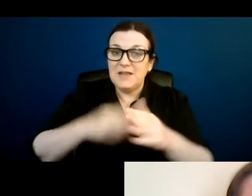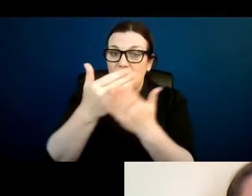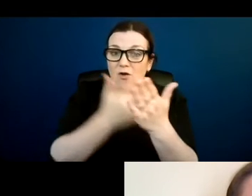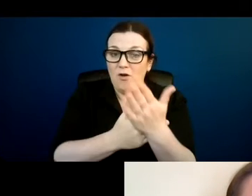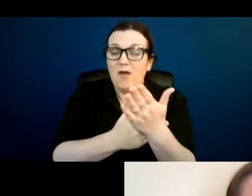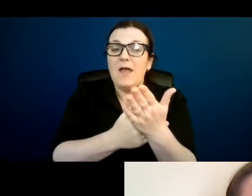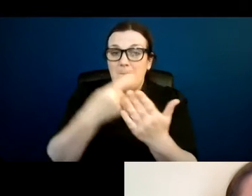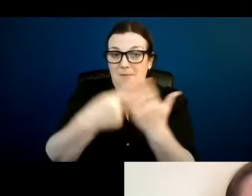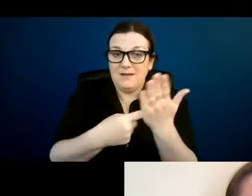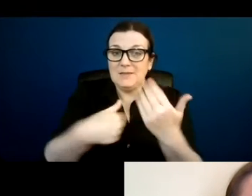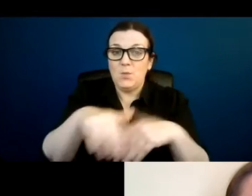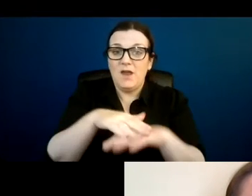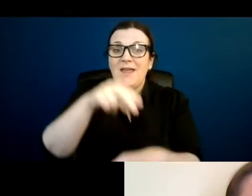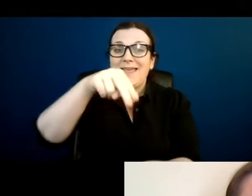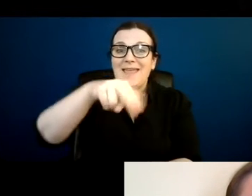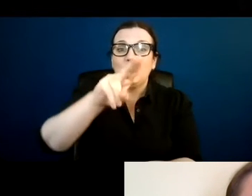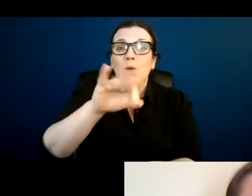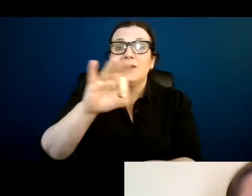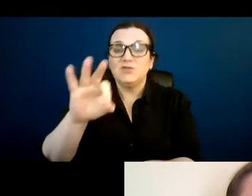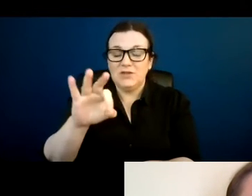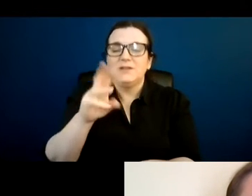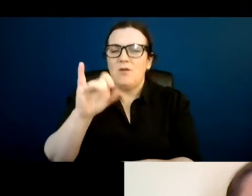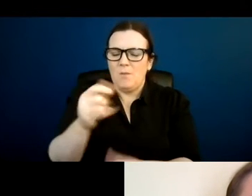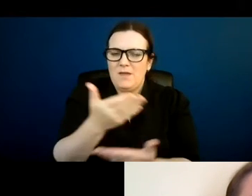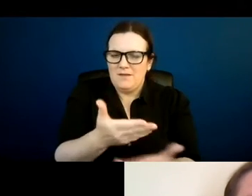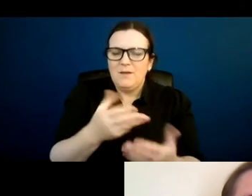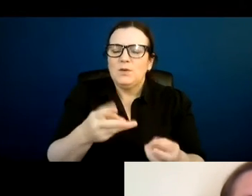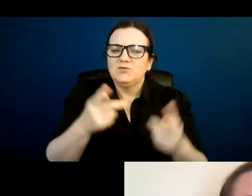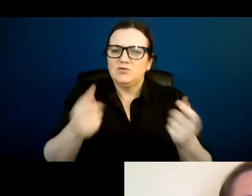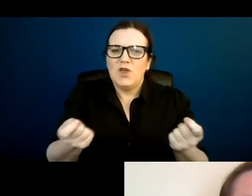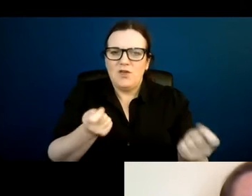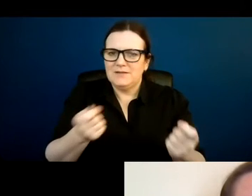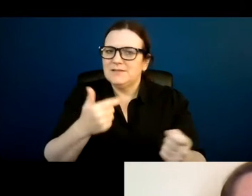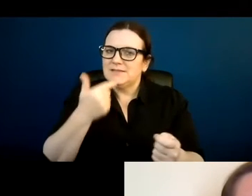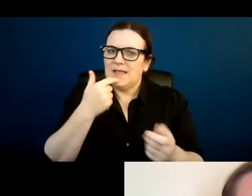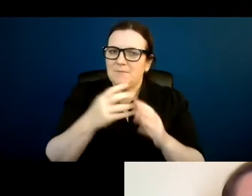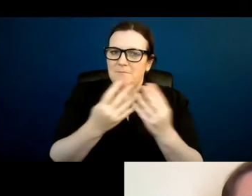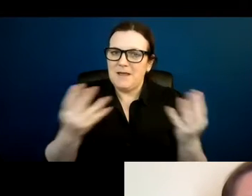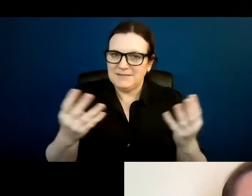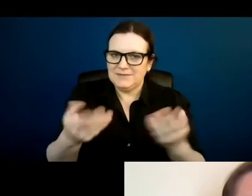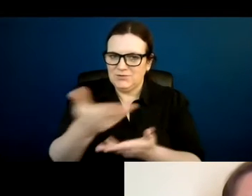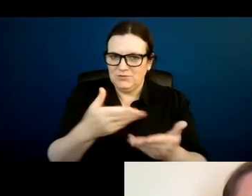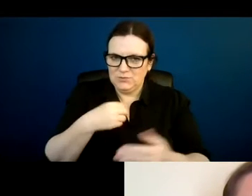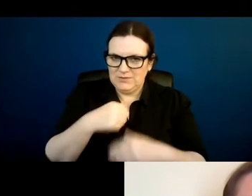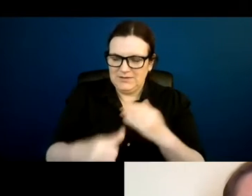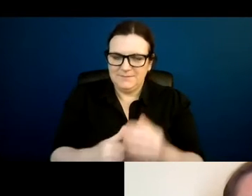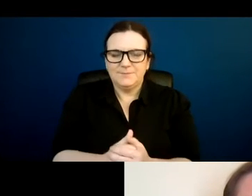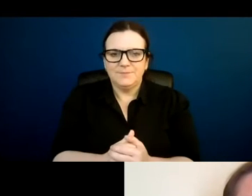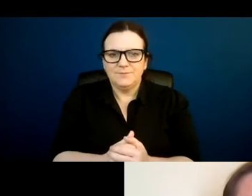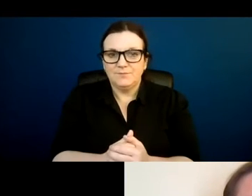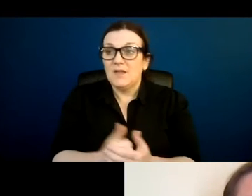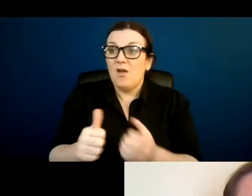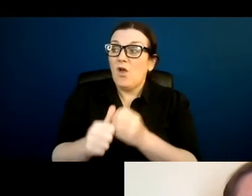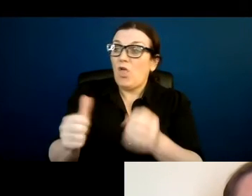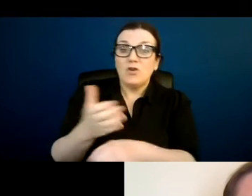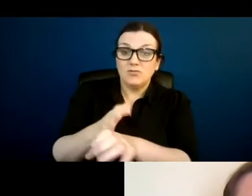NUIG, and she is going to chair our second panel discussion of the day. Several jurisdictions are ahead of us when